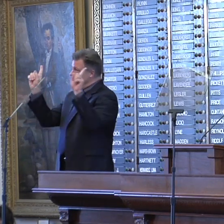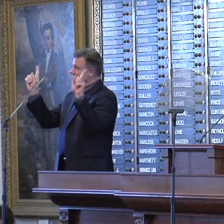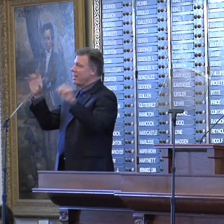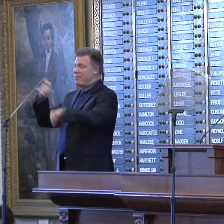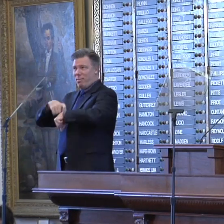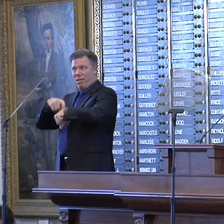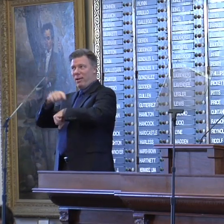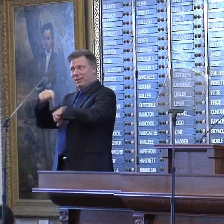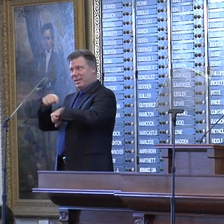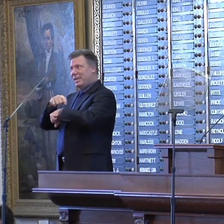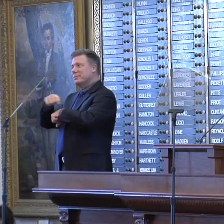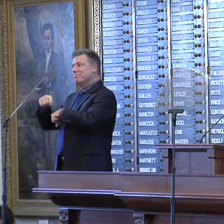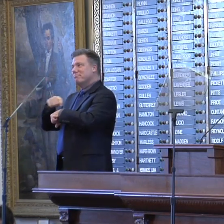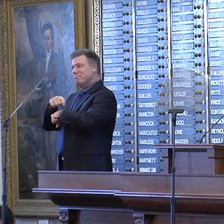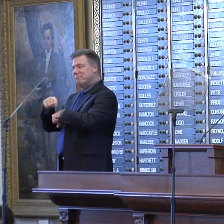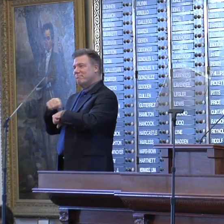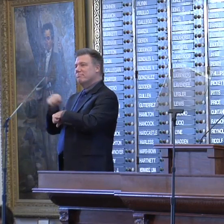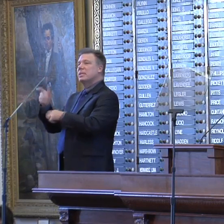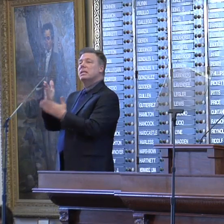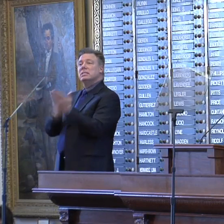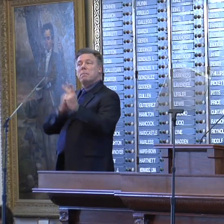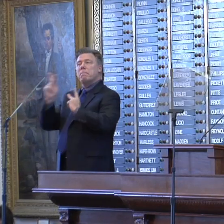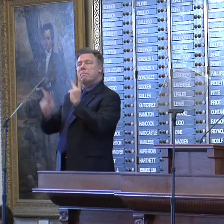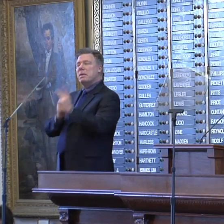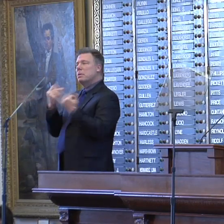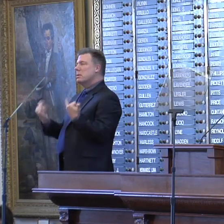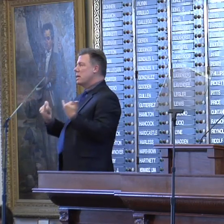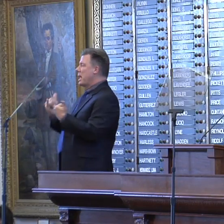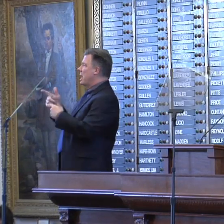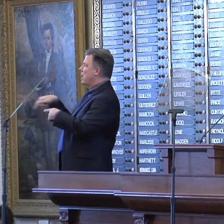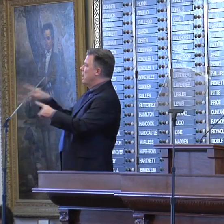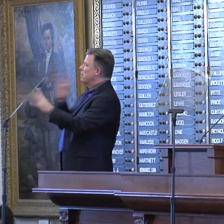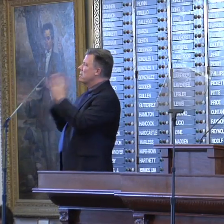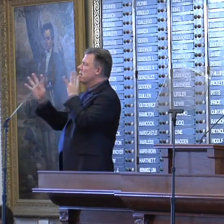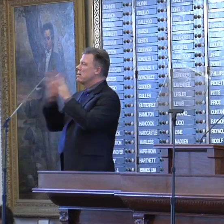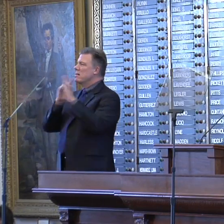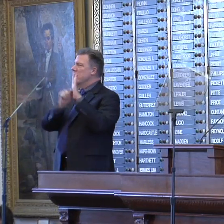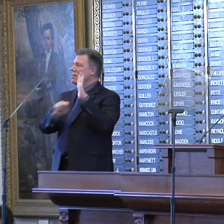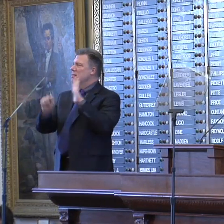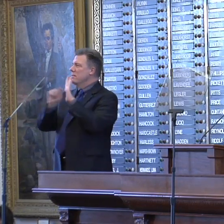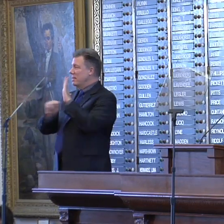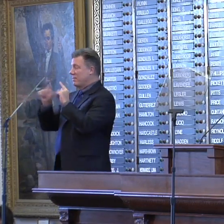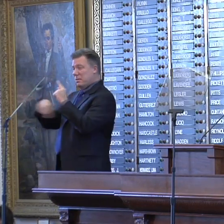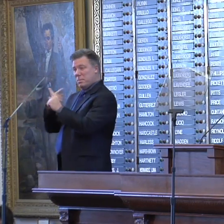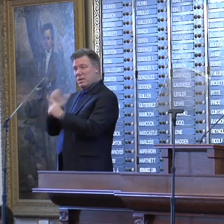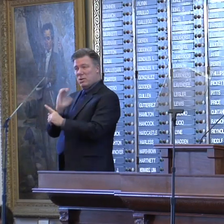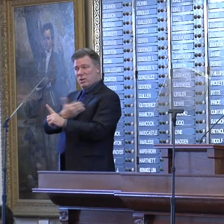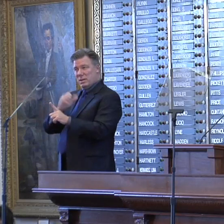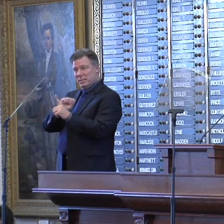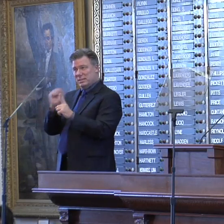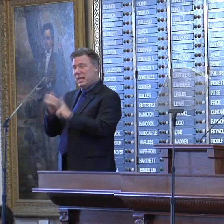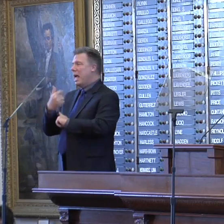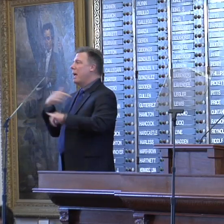As this session gets rolling, some folks are painting a pretty grim picture of our situation. So, I think we need to balance their